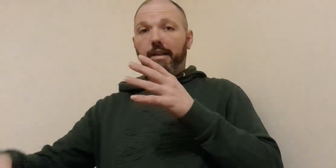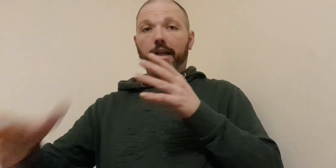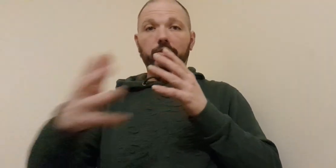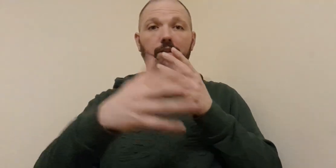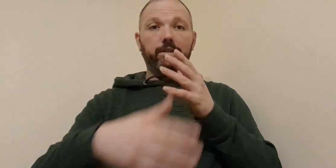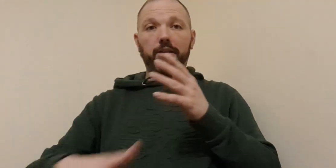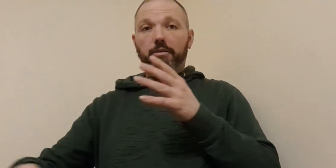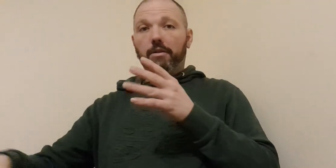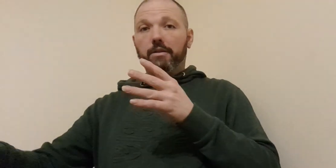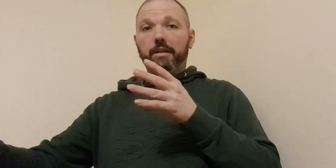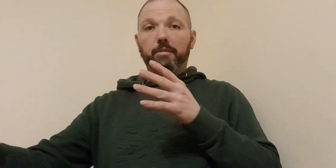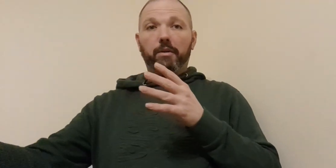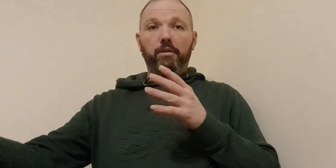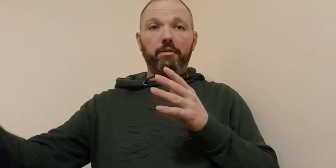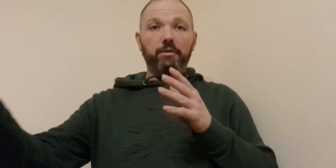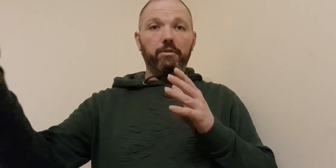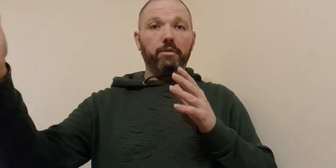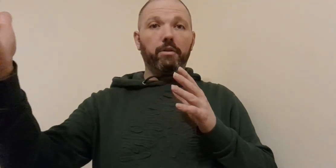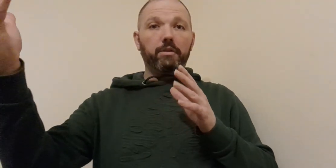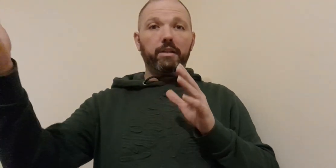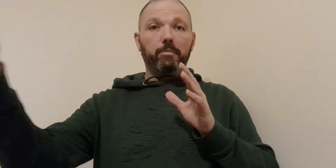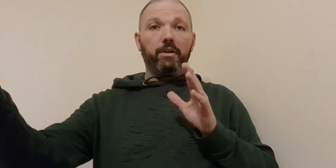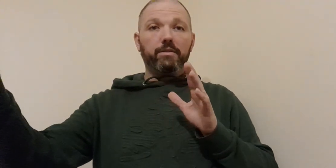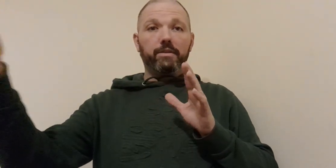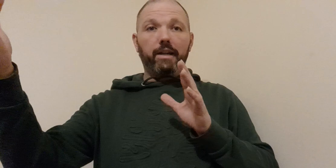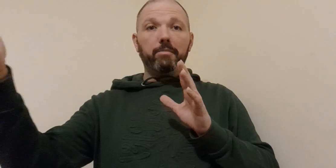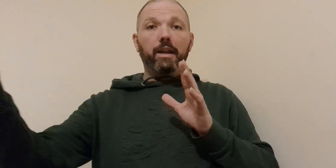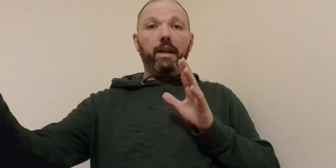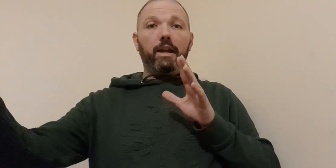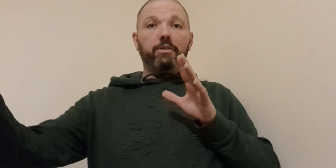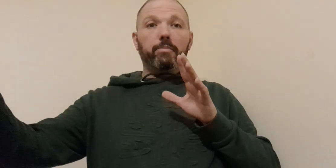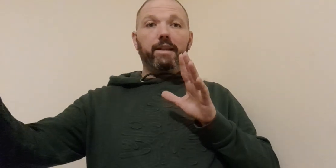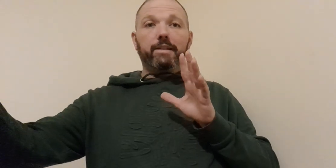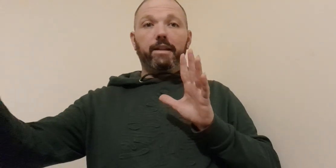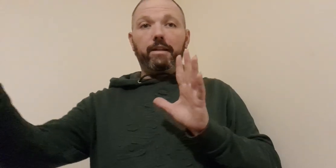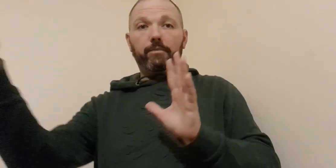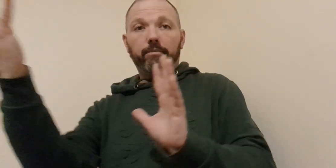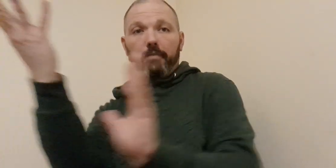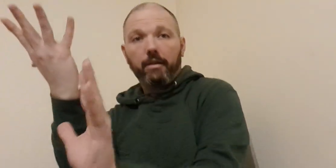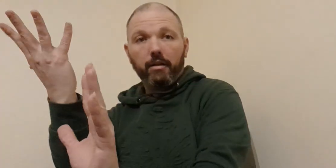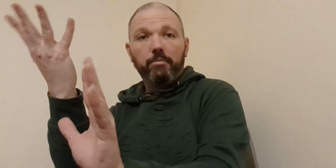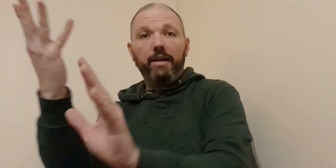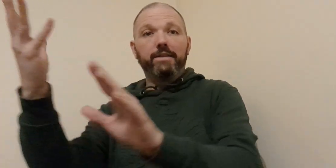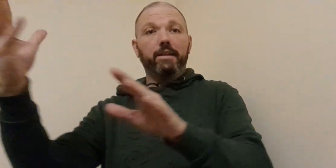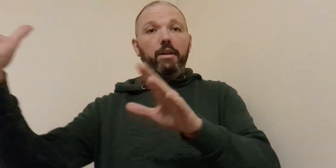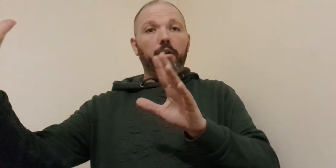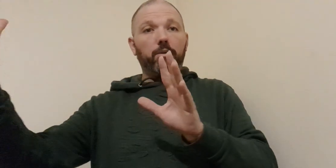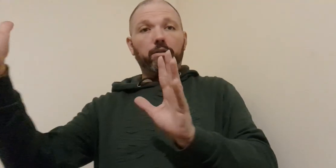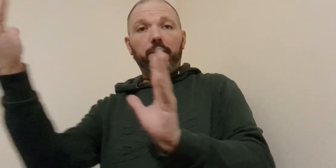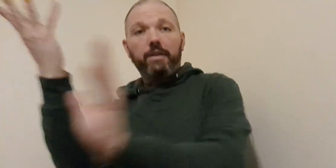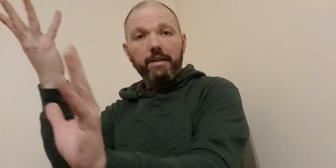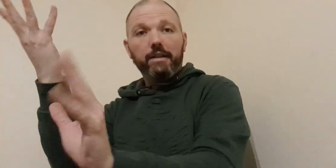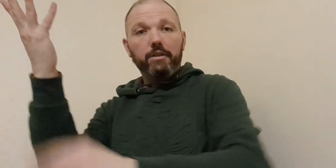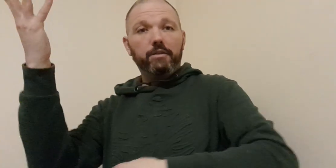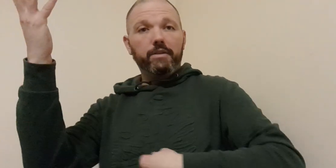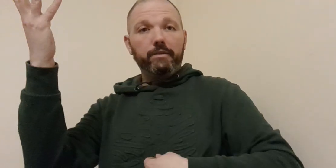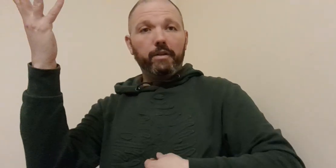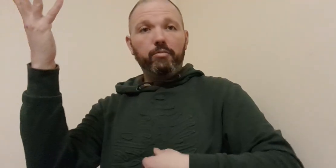a catch let's like go underneath the or an underhook underneath the person's arm and you're basically compressing where you're either hitting like go the zip file